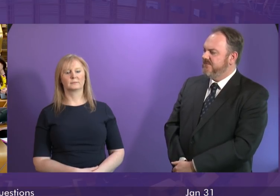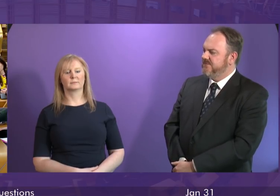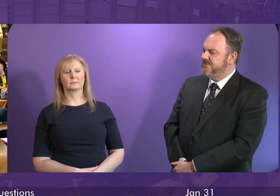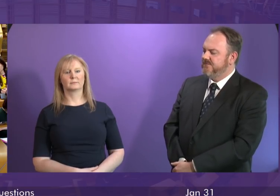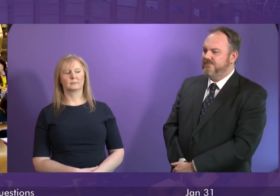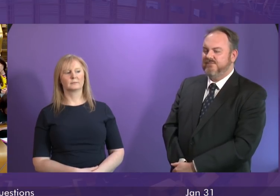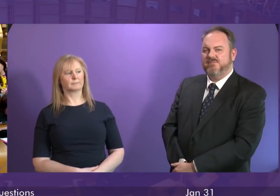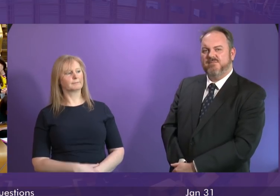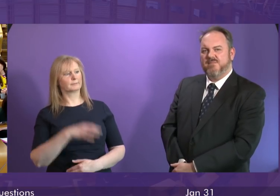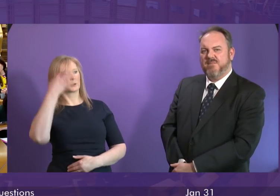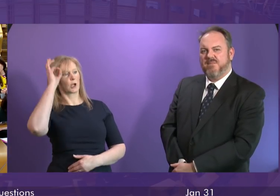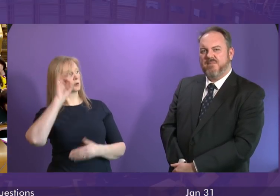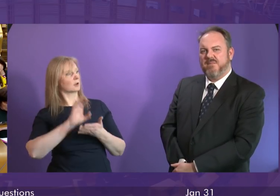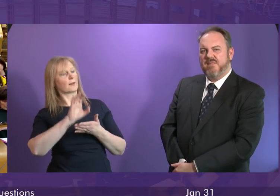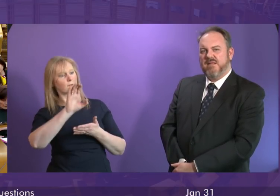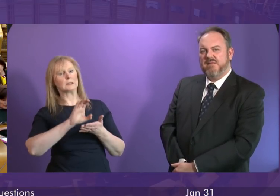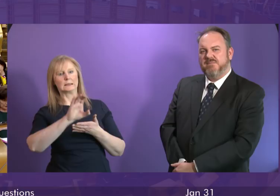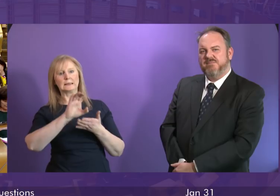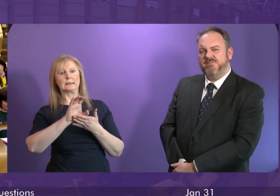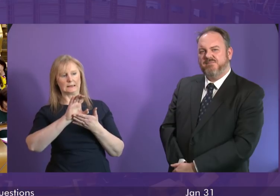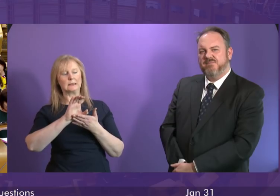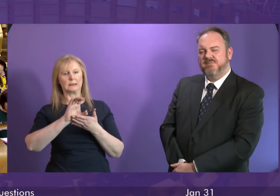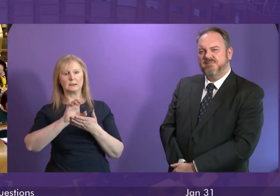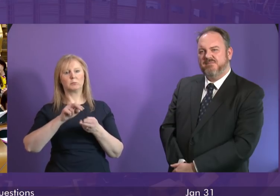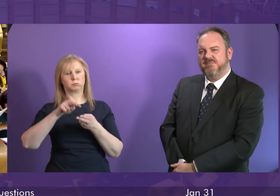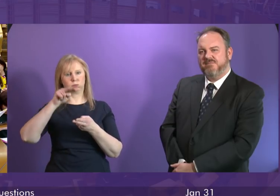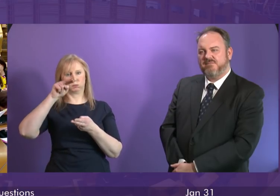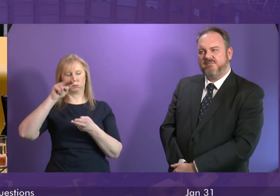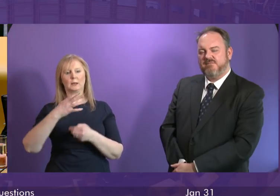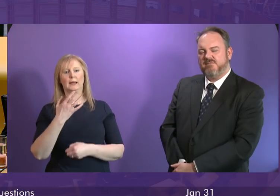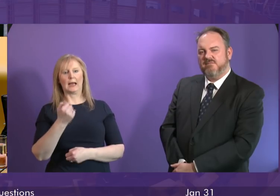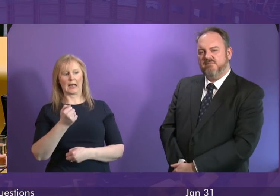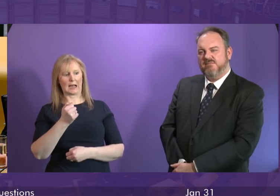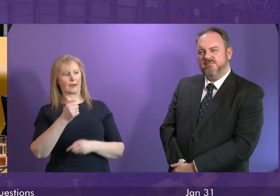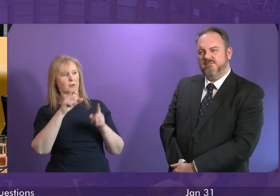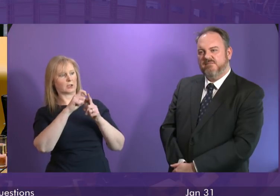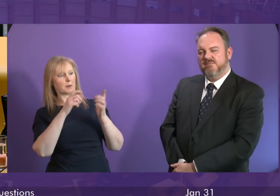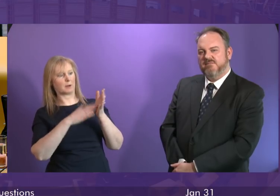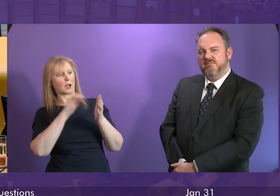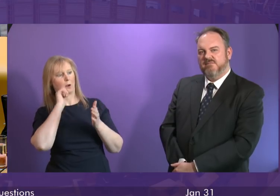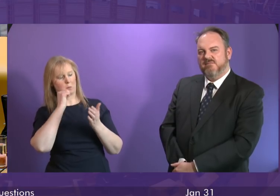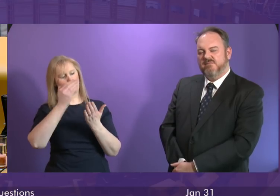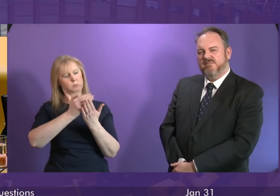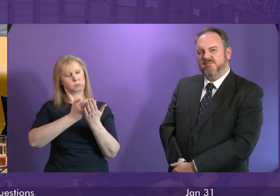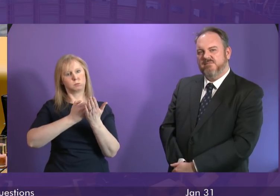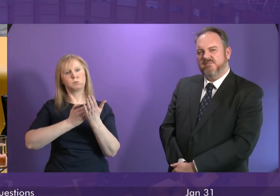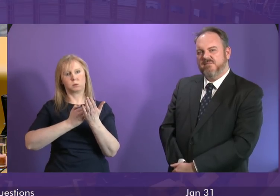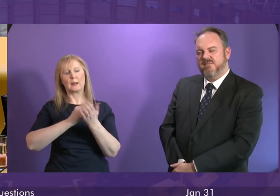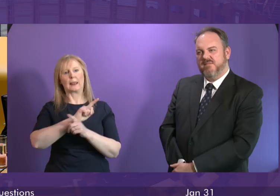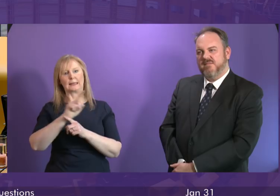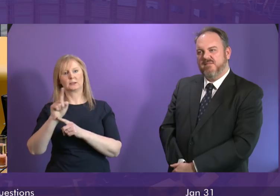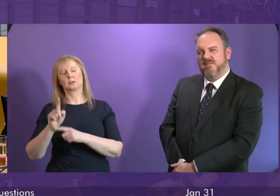council funding council funding is increasing and Derek Mackay will set out further details of that later